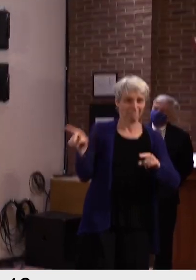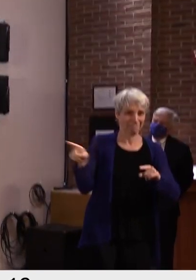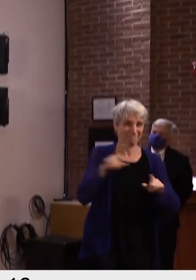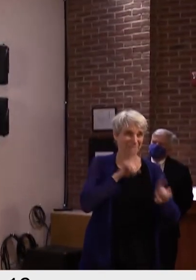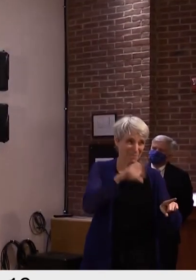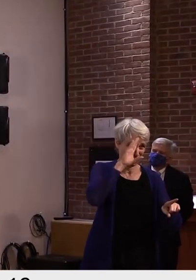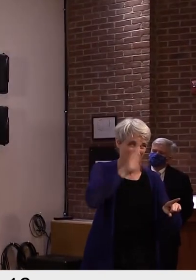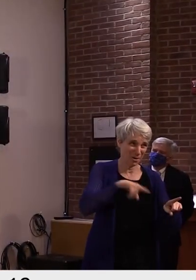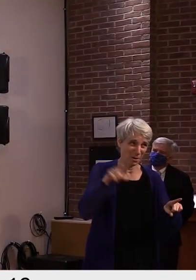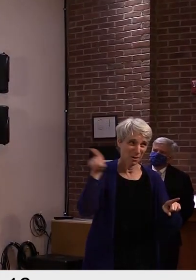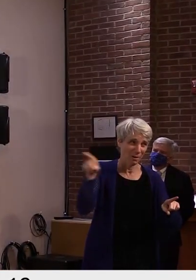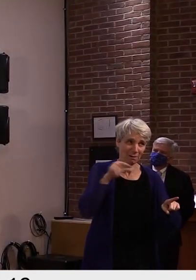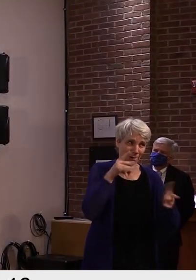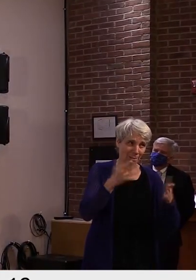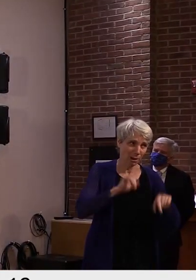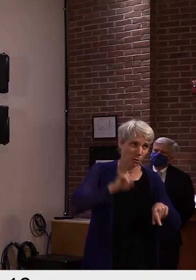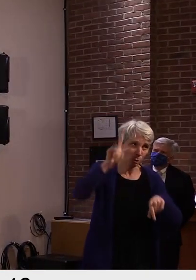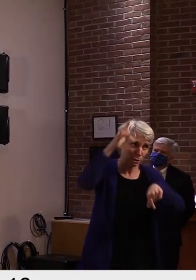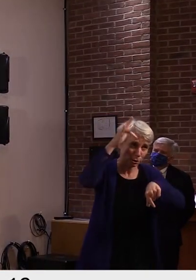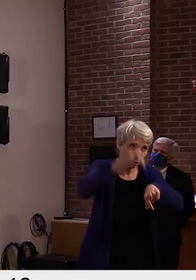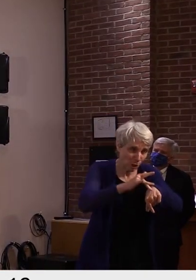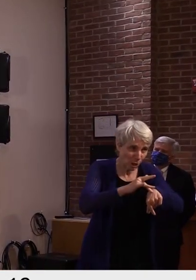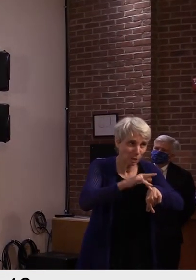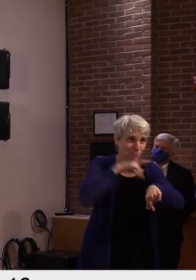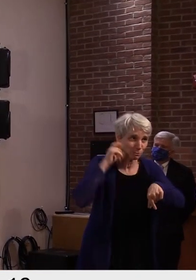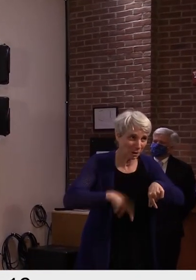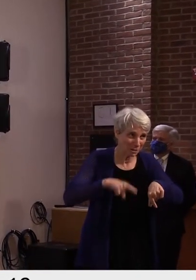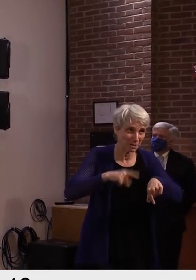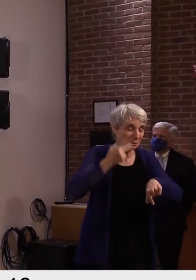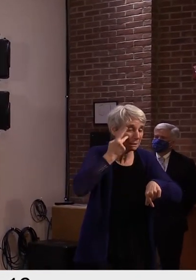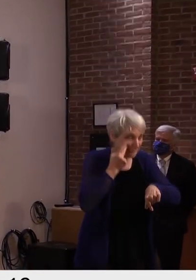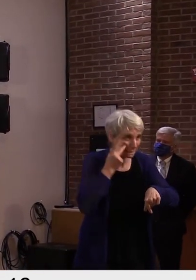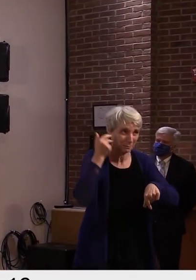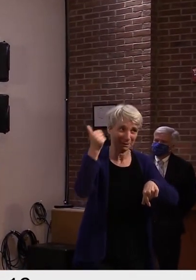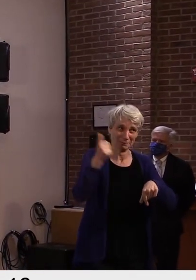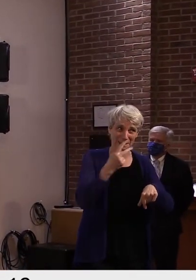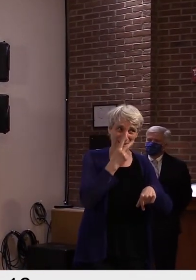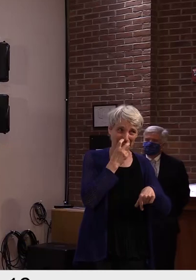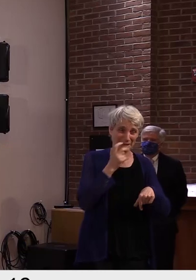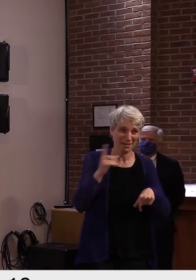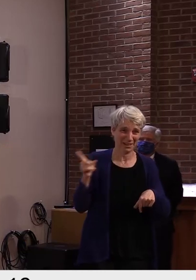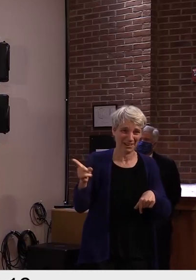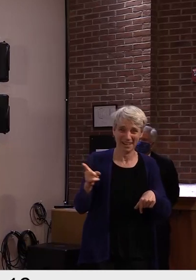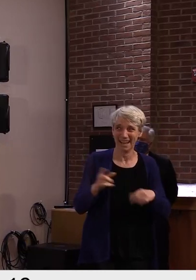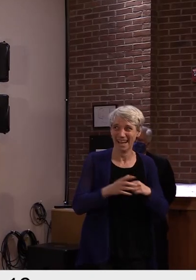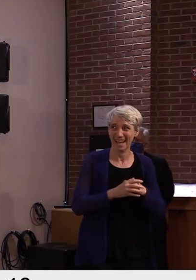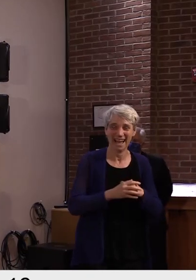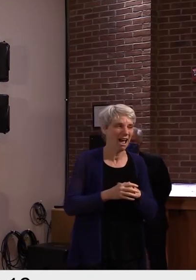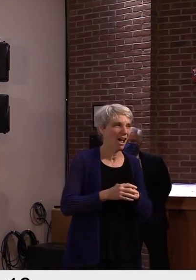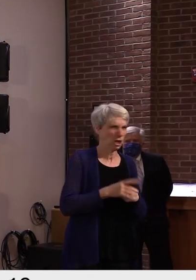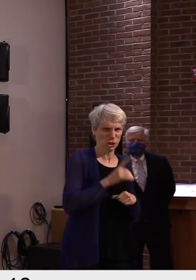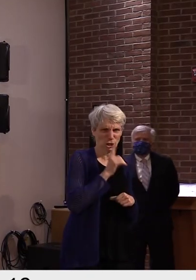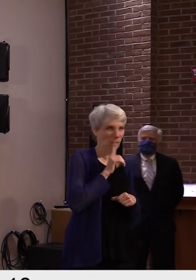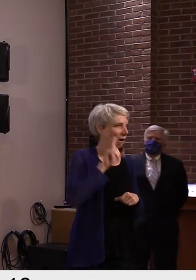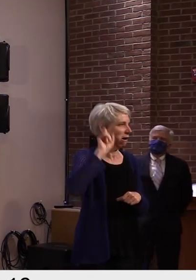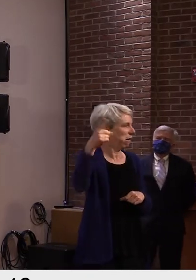Yeah. I just wondered if he'd read anything about it. Either that or I just didn't quarantine when I came back.